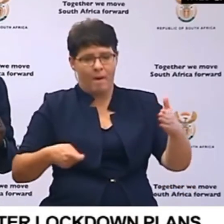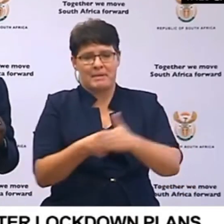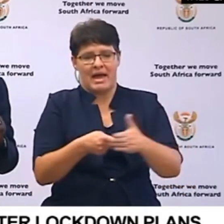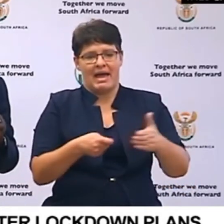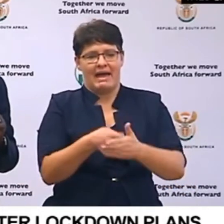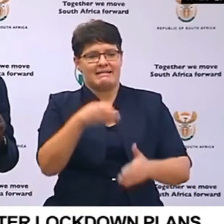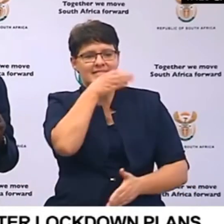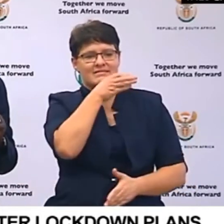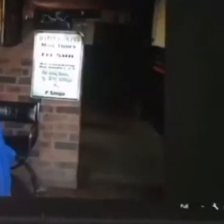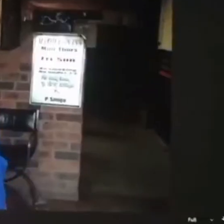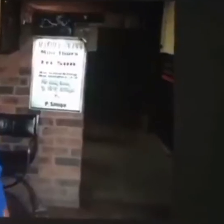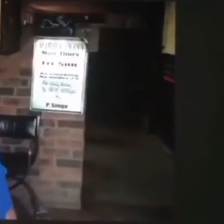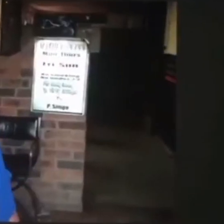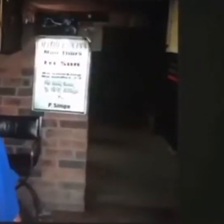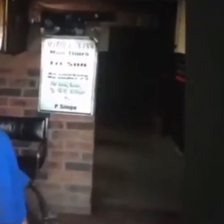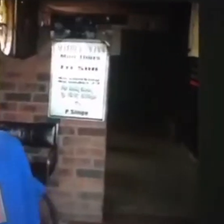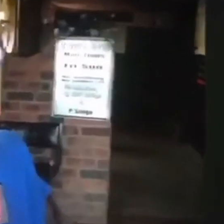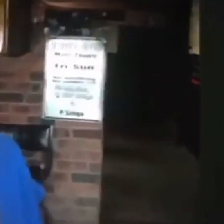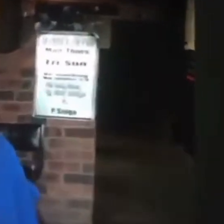liquor